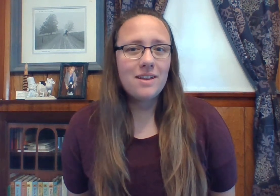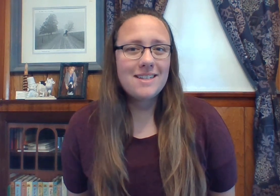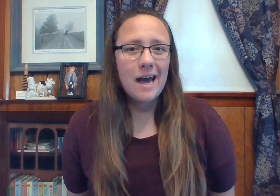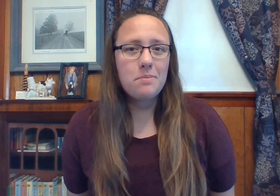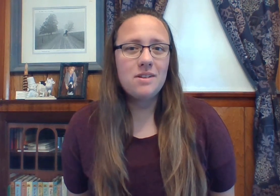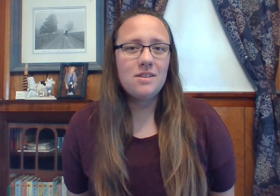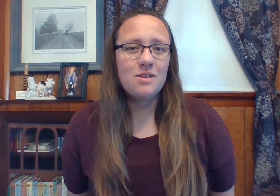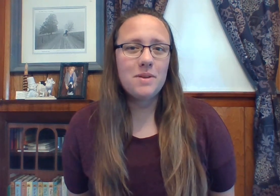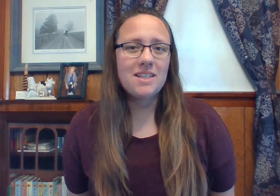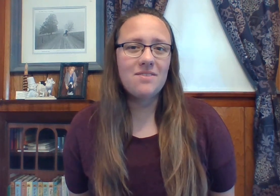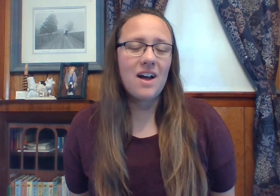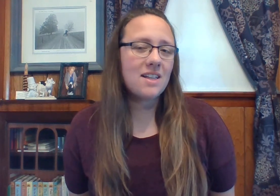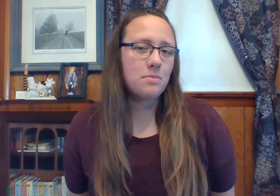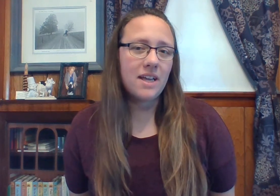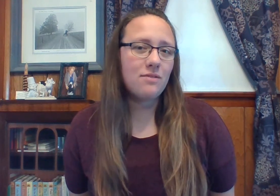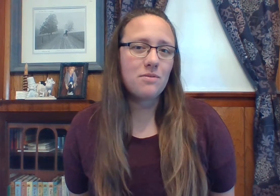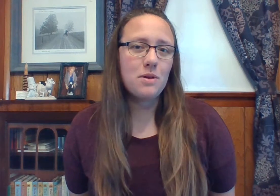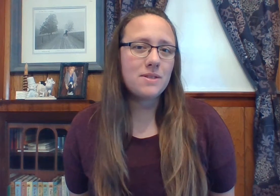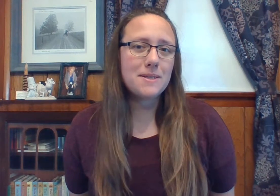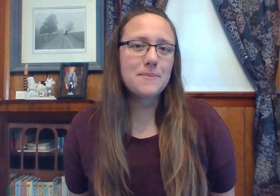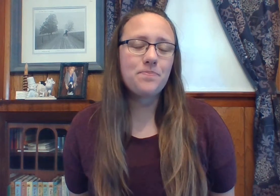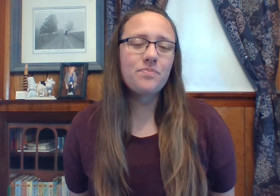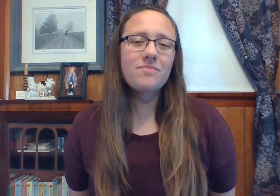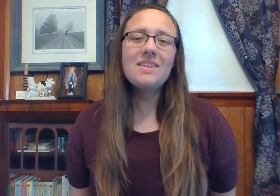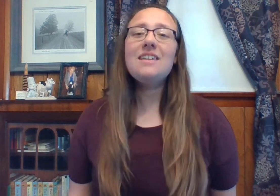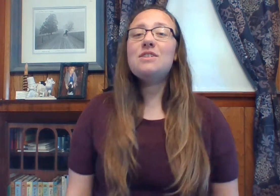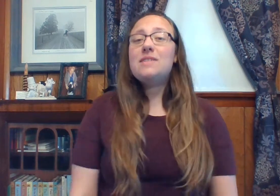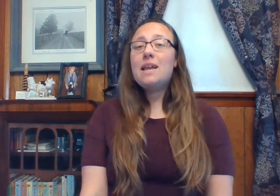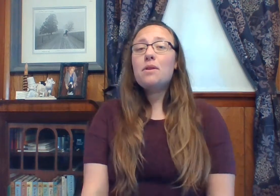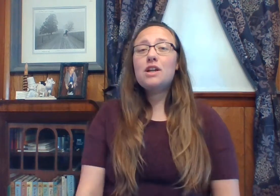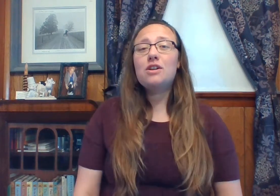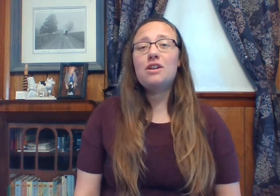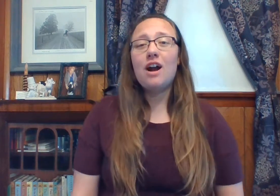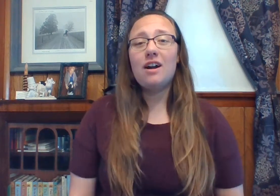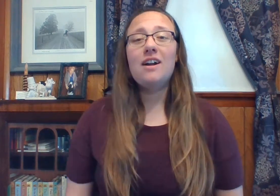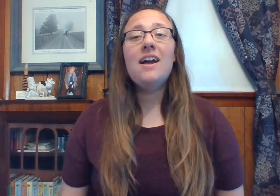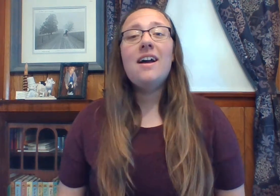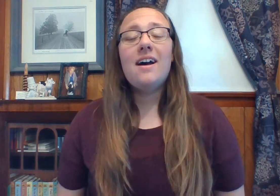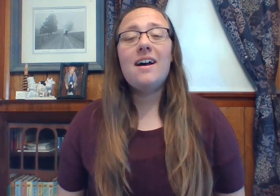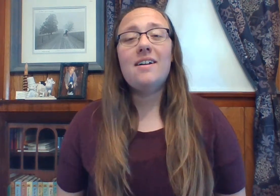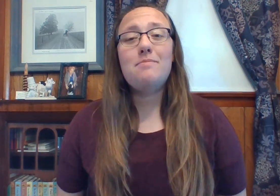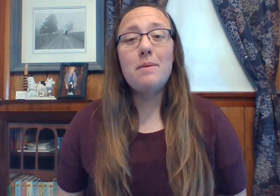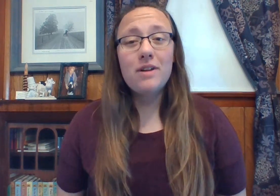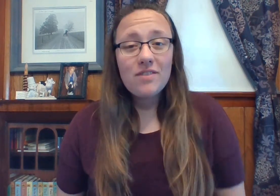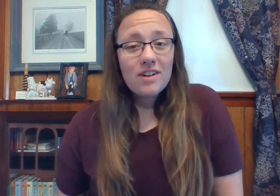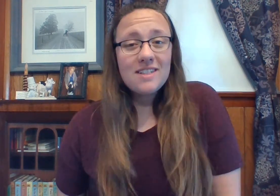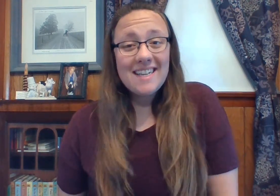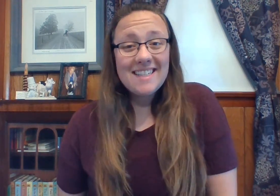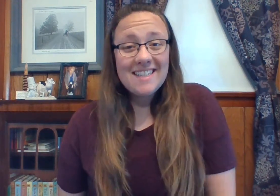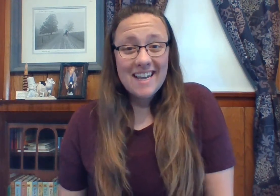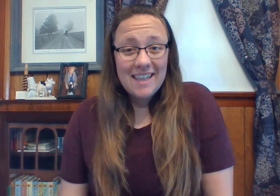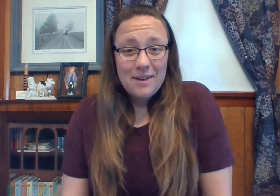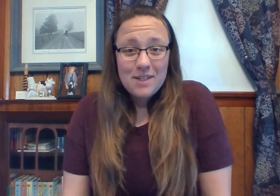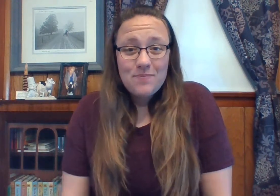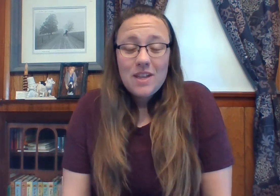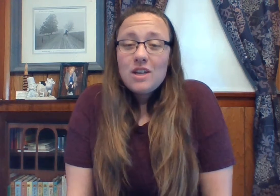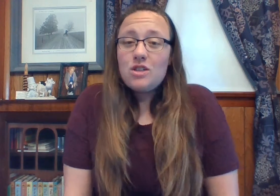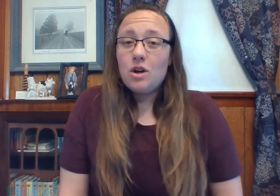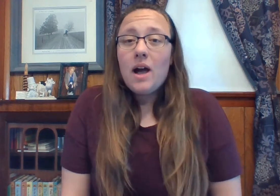things happened just because of God's plan for Moses. So today we're going to learn our memory verse in sign language. So